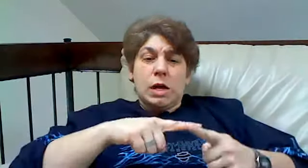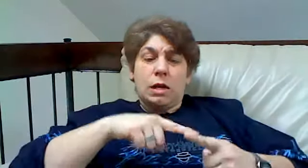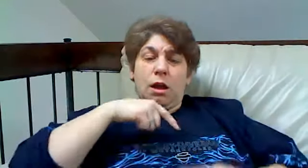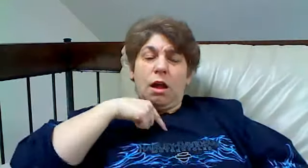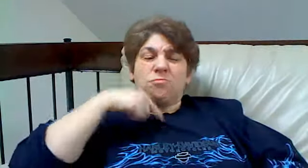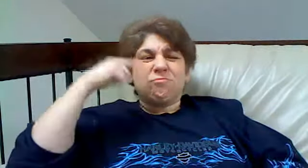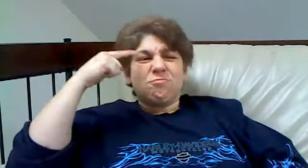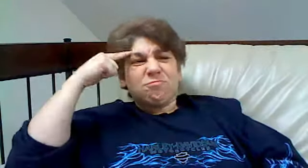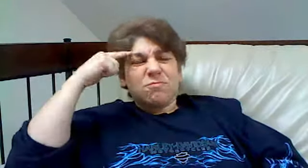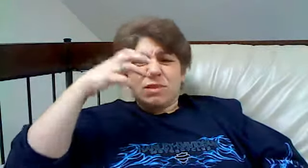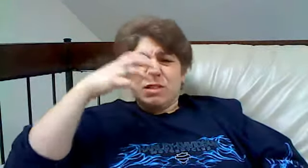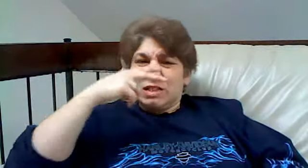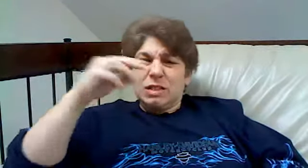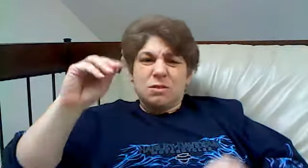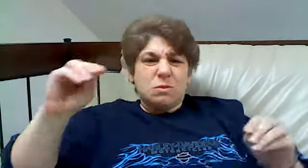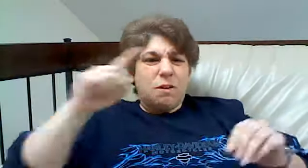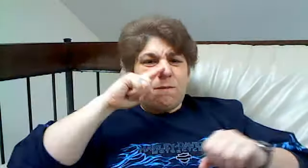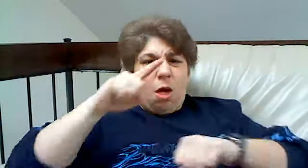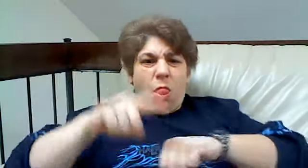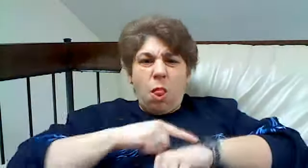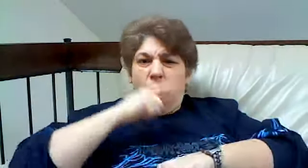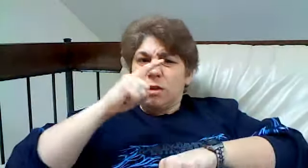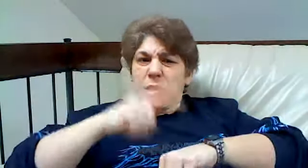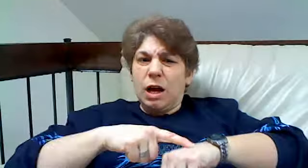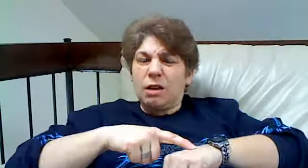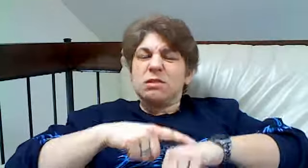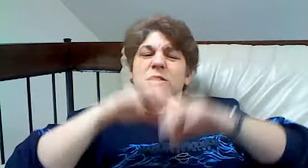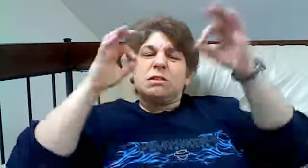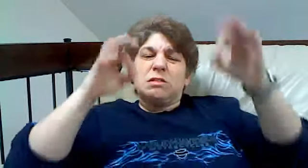I to move you in a T-shirt where I'm on the go. I get thousands of things.